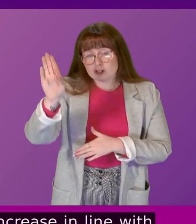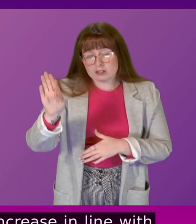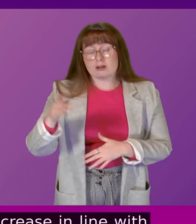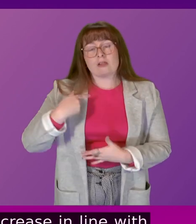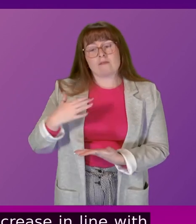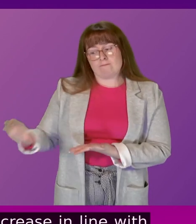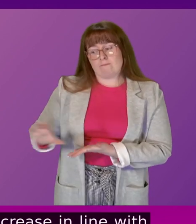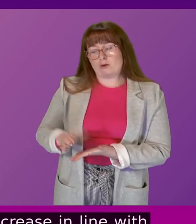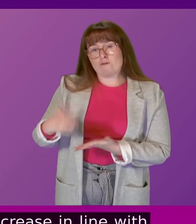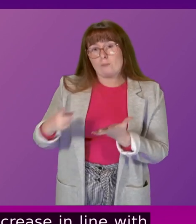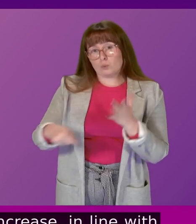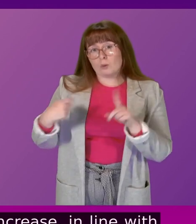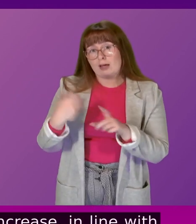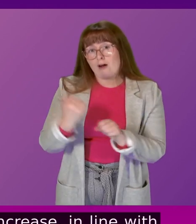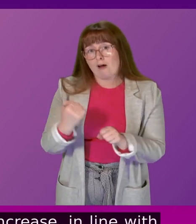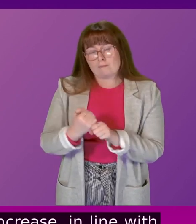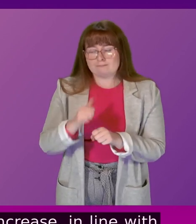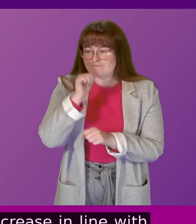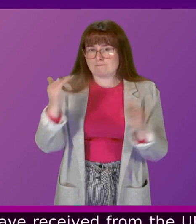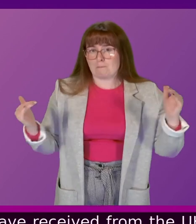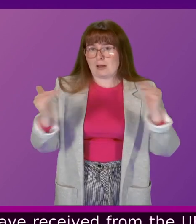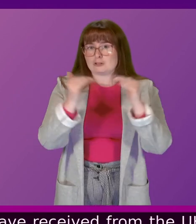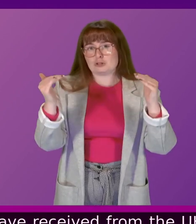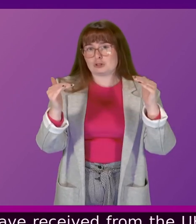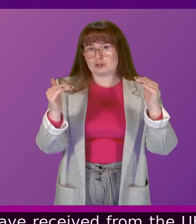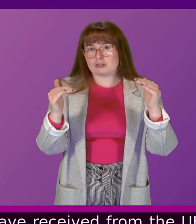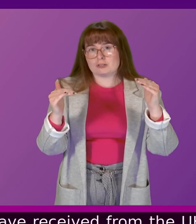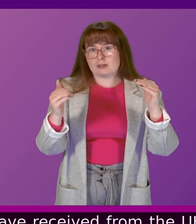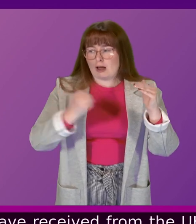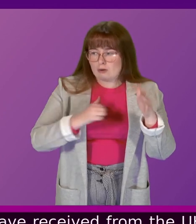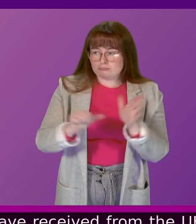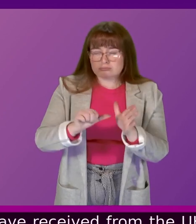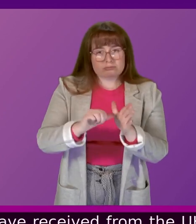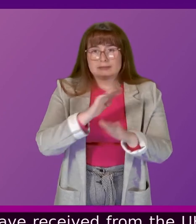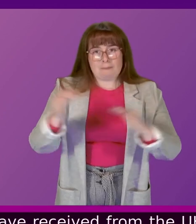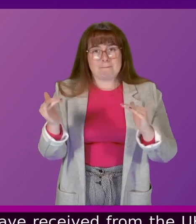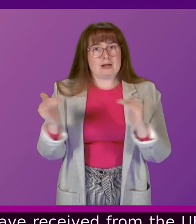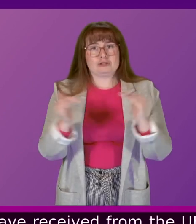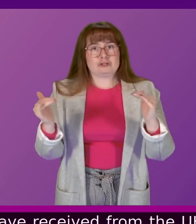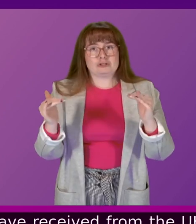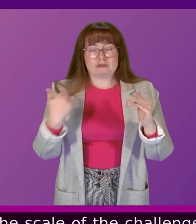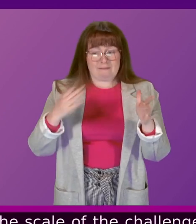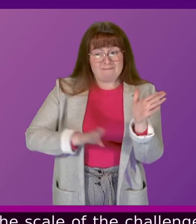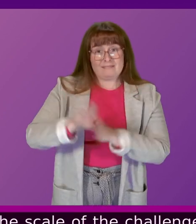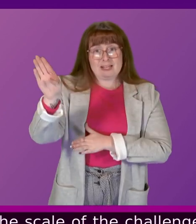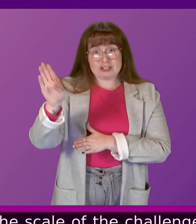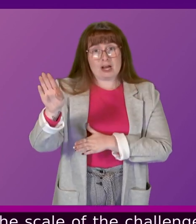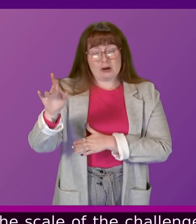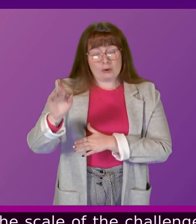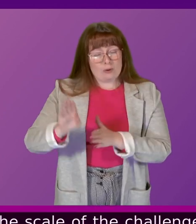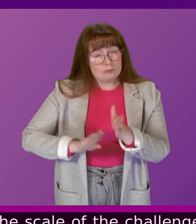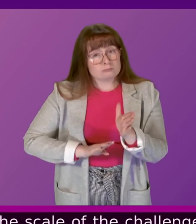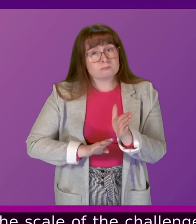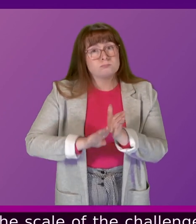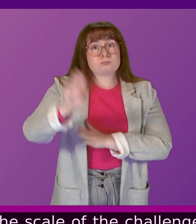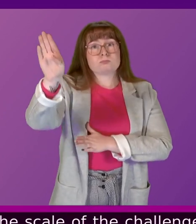received from the UK Government has not matched the scale of the challenge that we currently face, with inflation of course eroding our